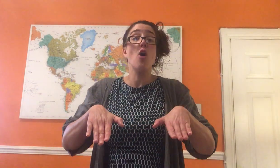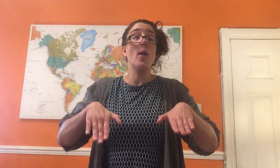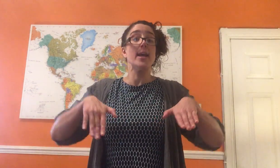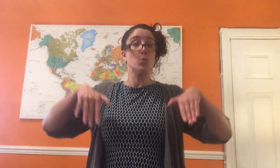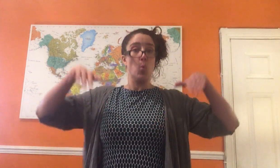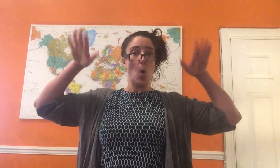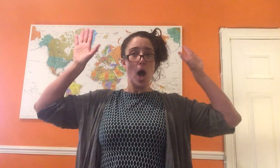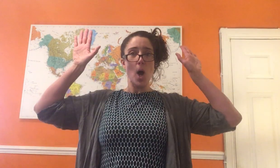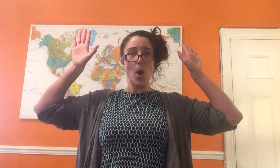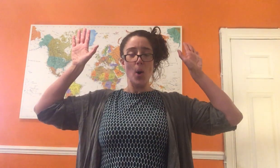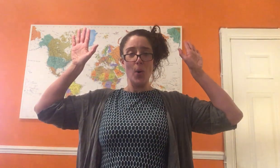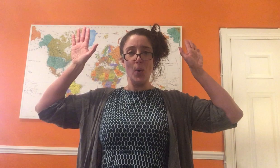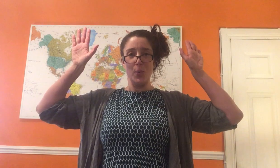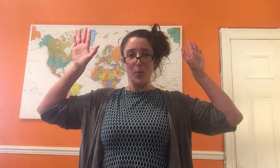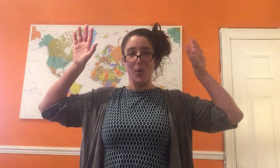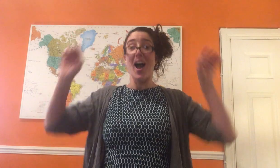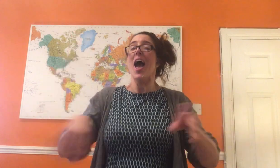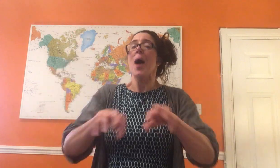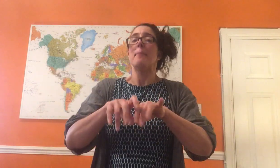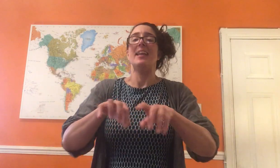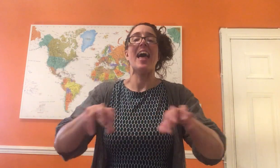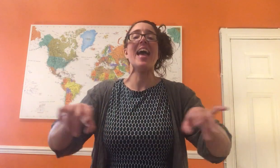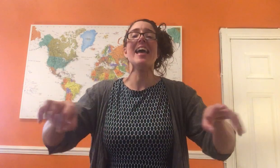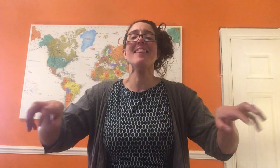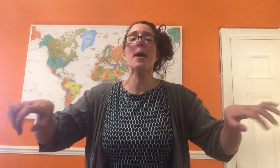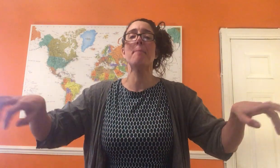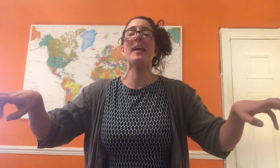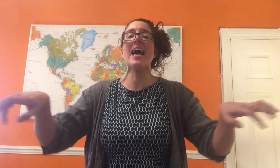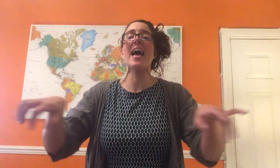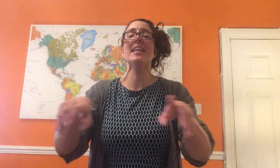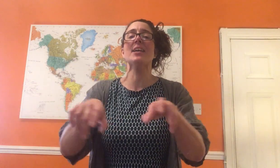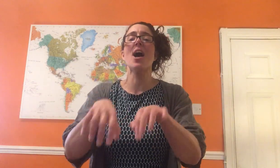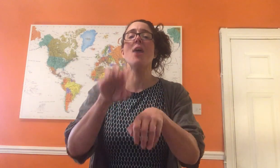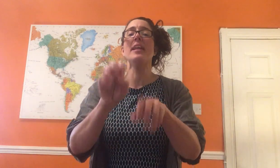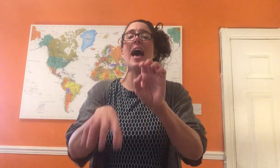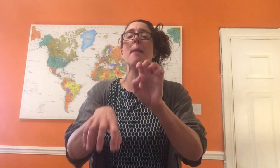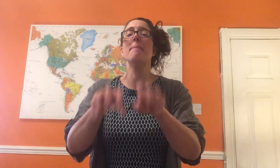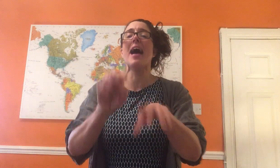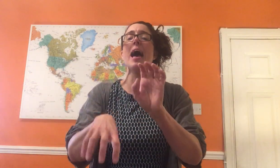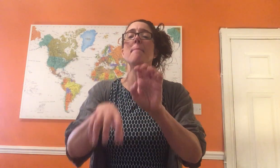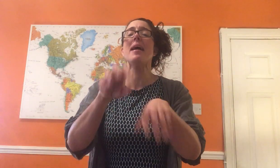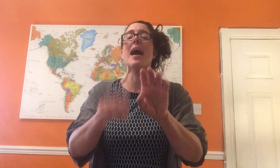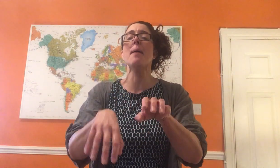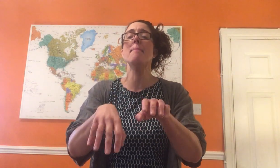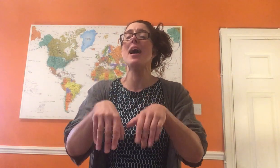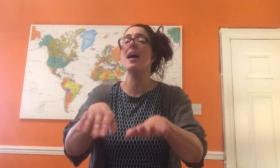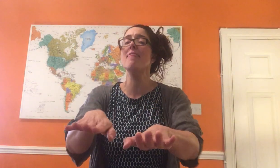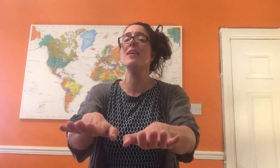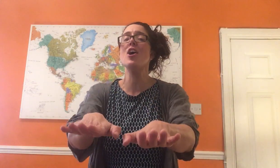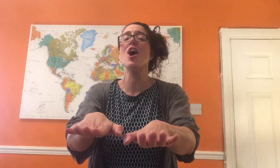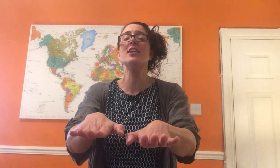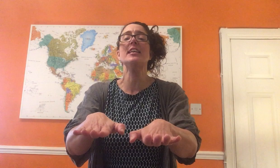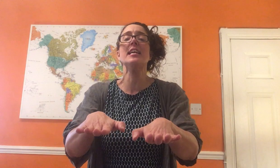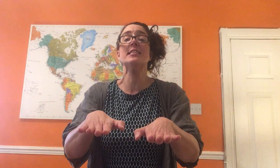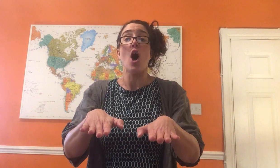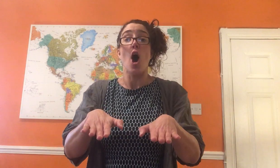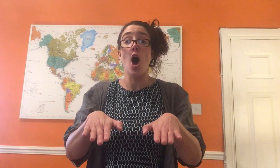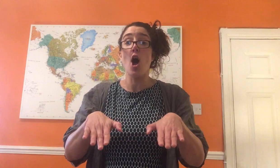went, woo! Playing the piano, going hammer, hammer, hammer. And the audience all